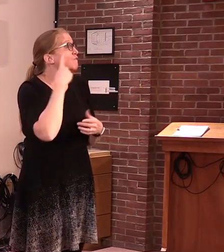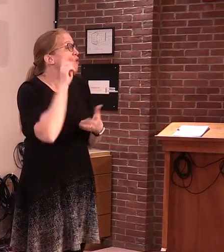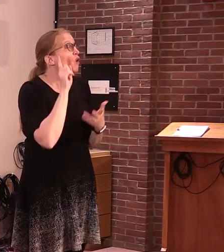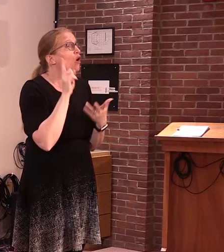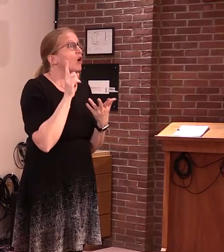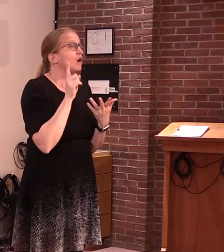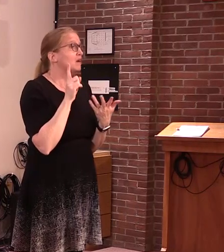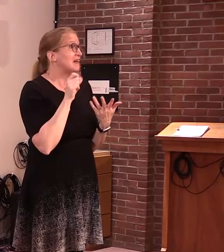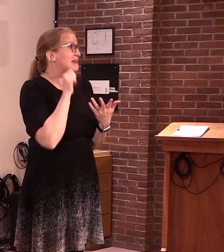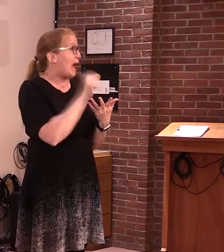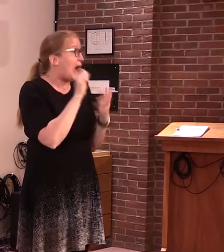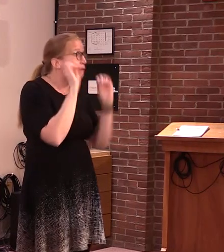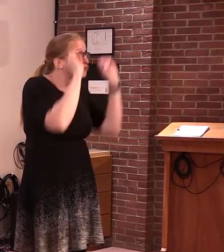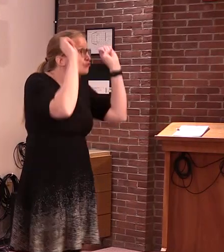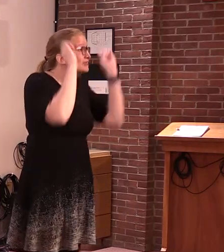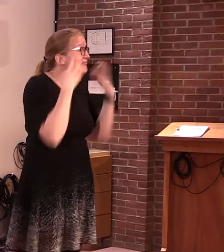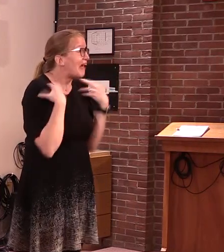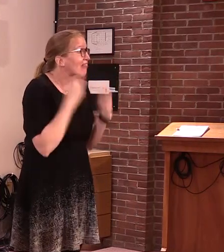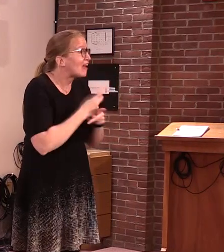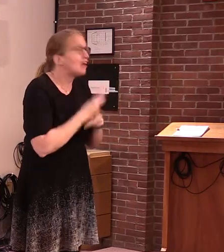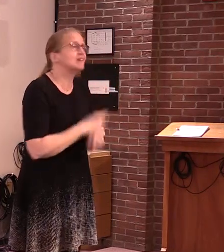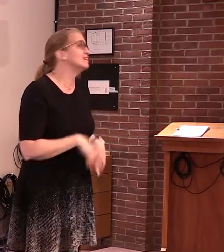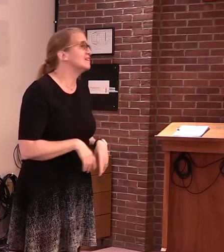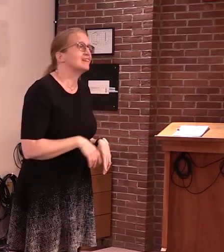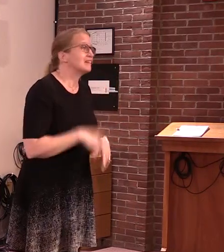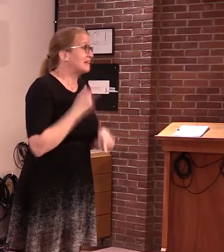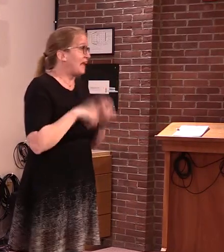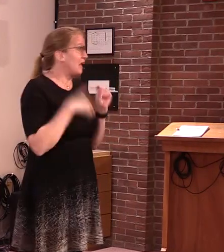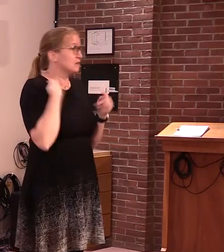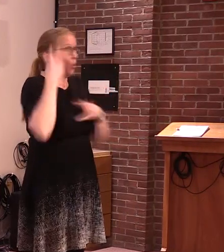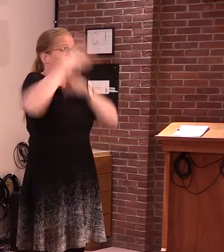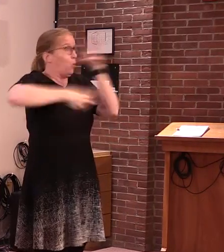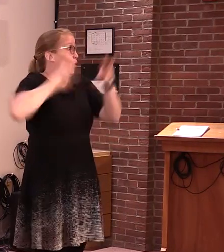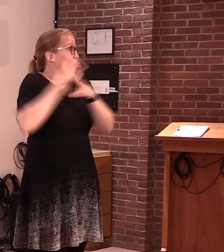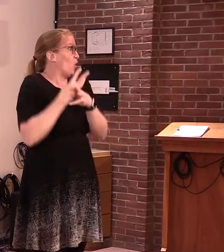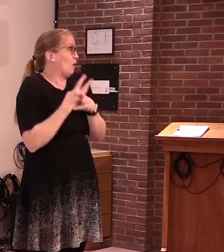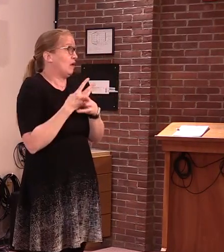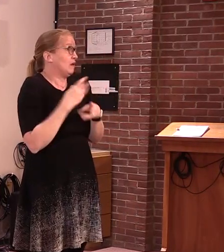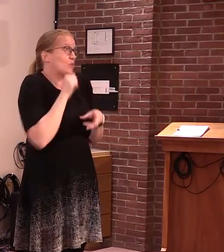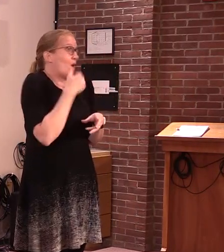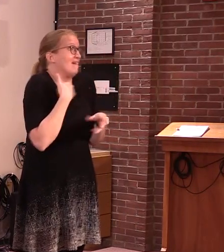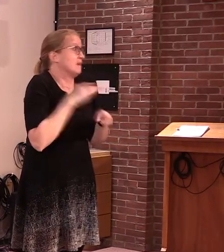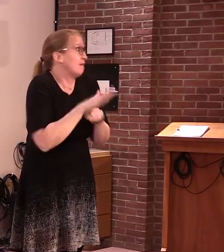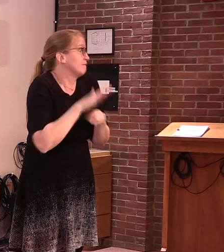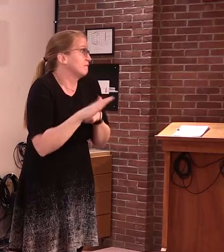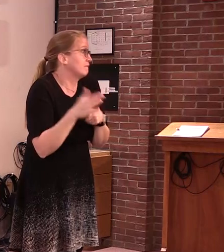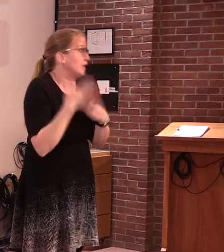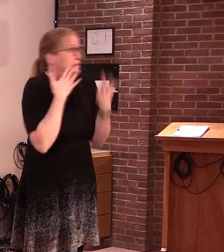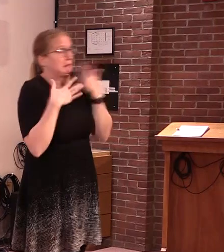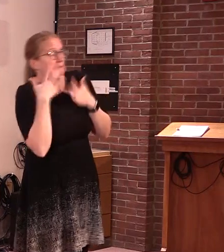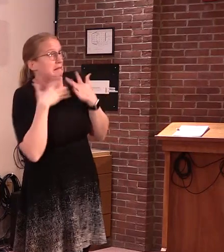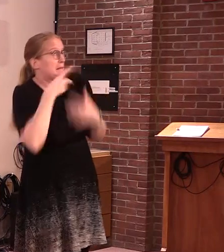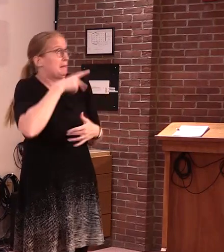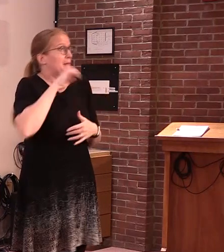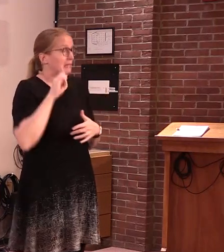Worldwide supply lines remain impaired, and the State warehouse stock must be directed to